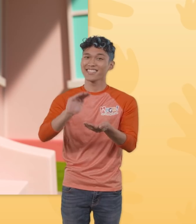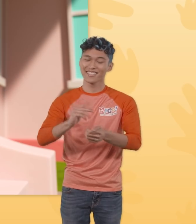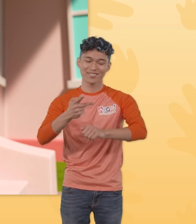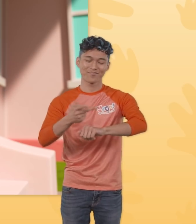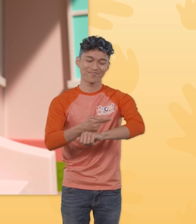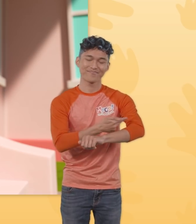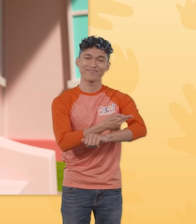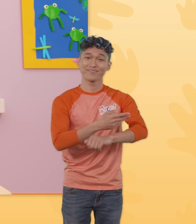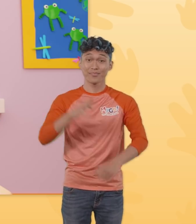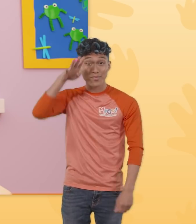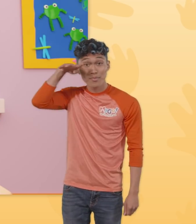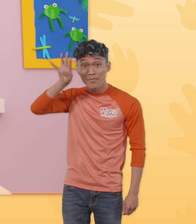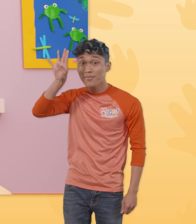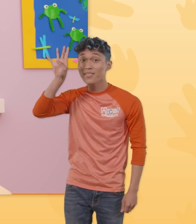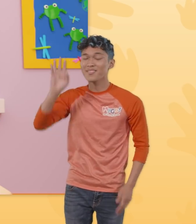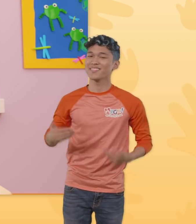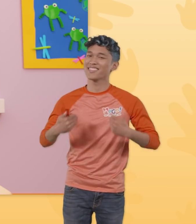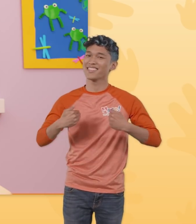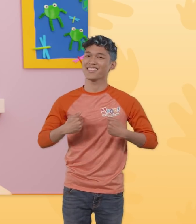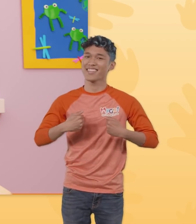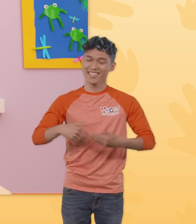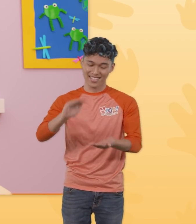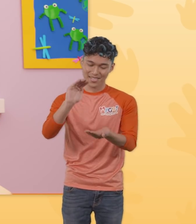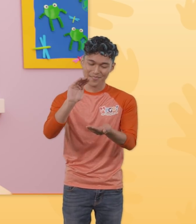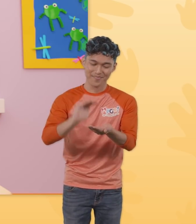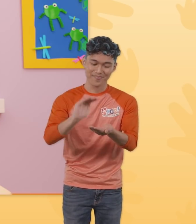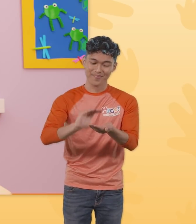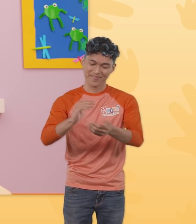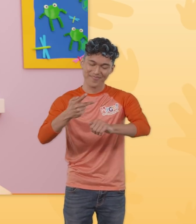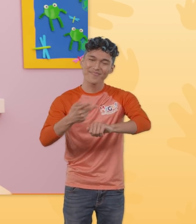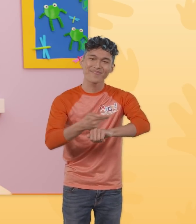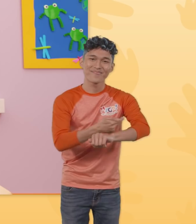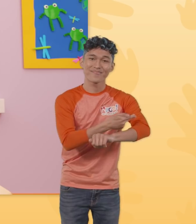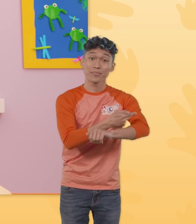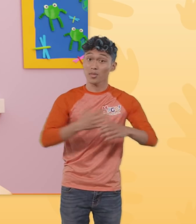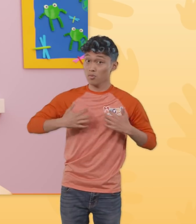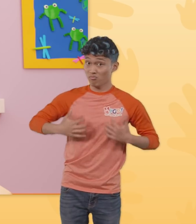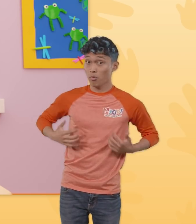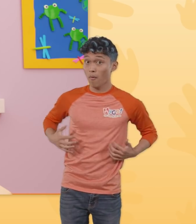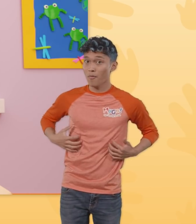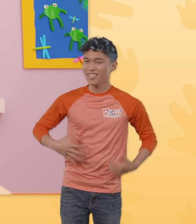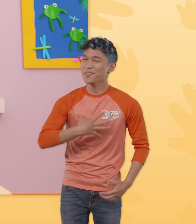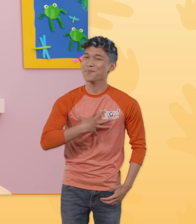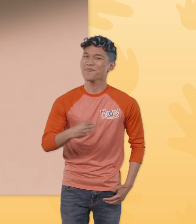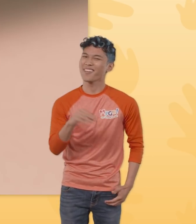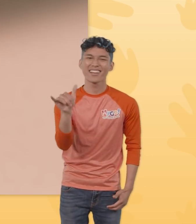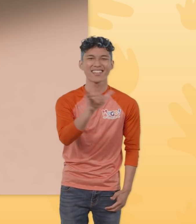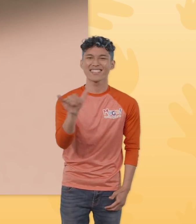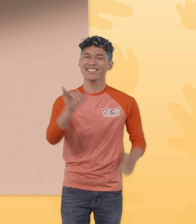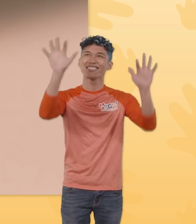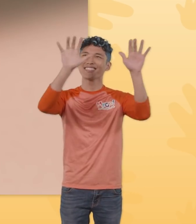lamb Mary had a little lamb Its fleece was white as